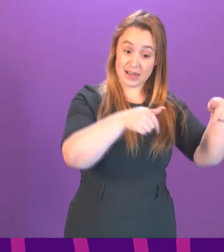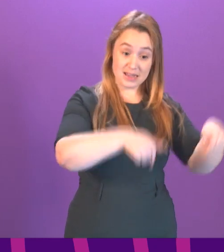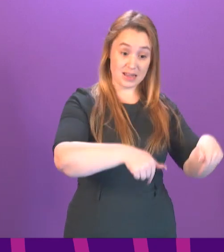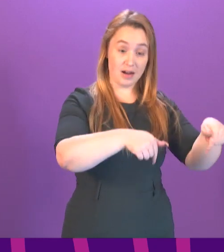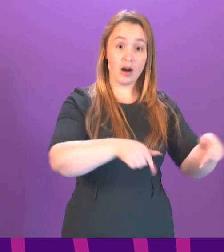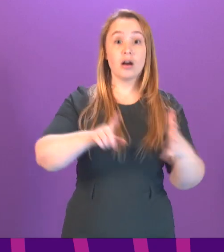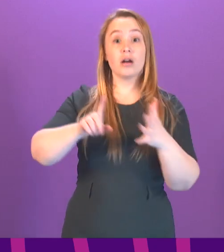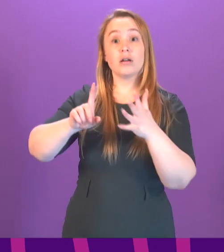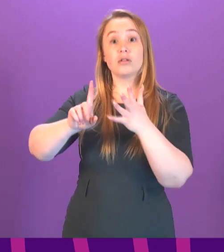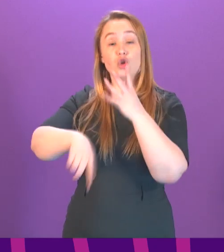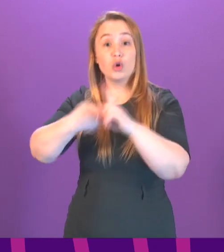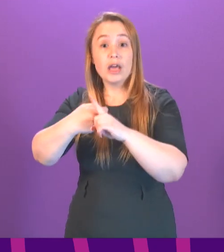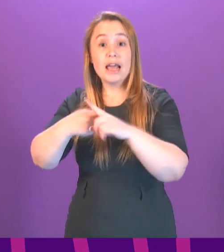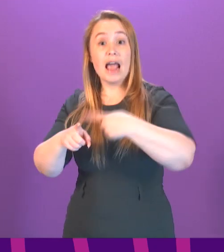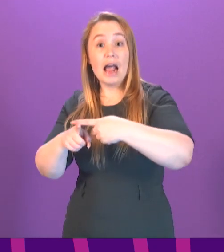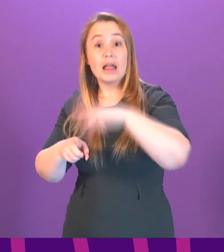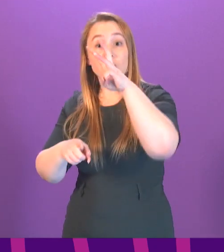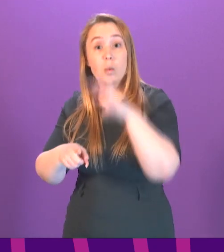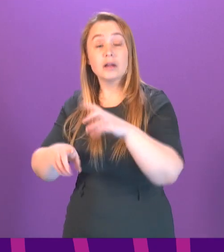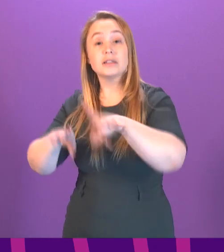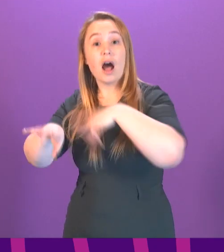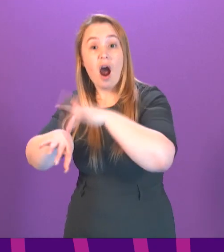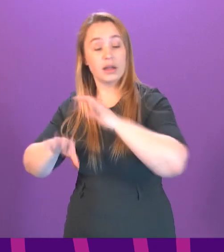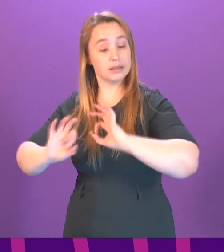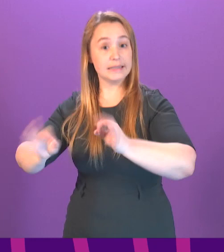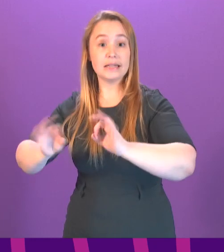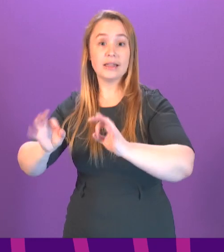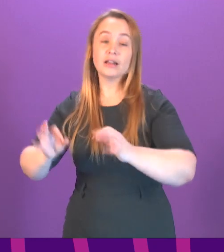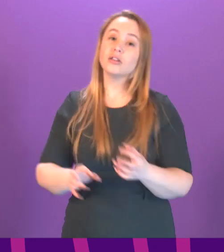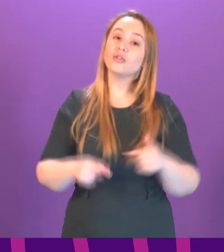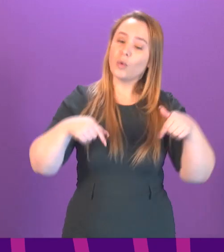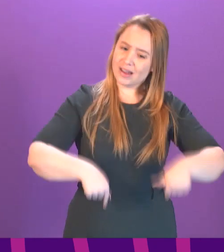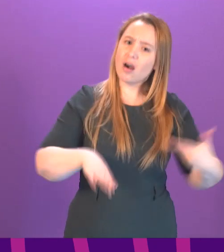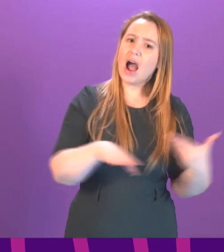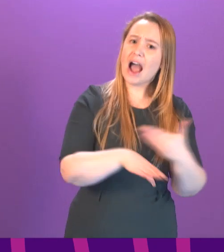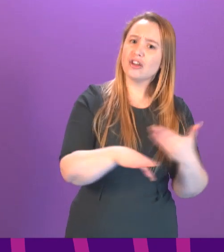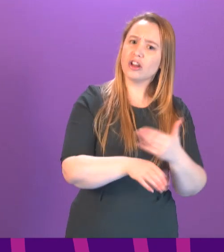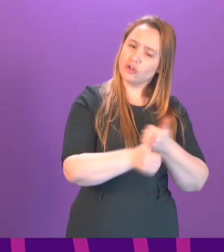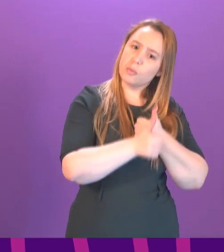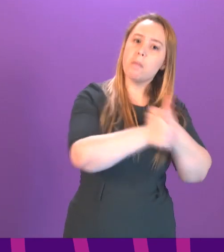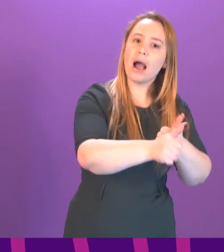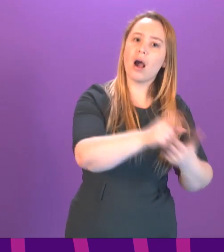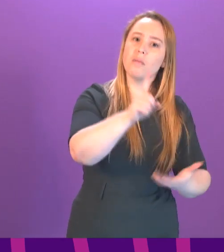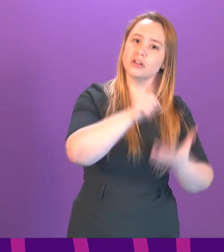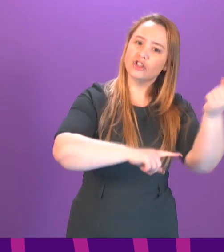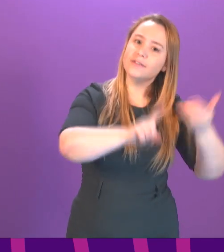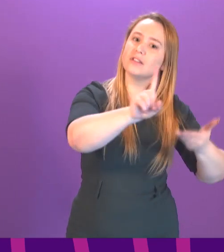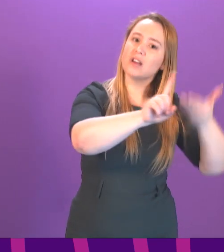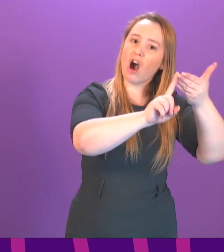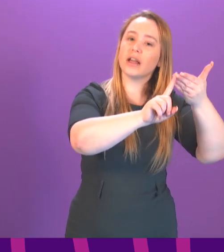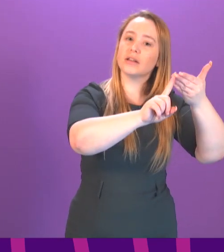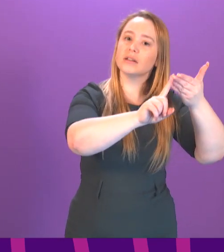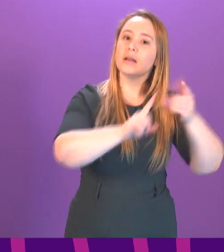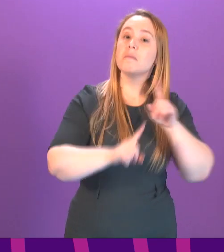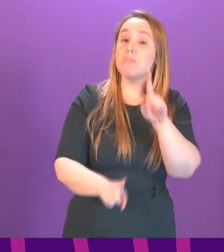nation. I hope that in future years it might. So we are taking action to back up those targets. But, and this is